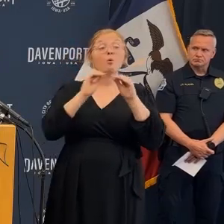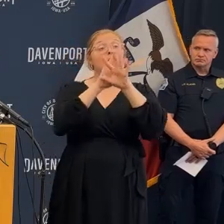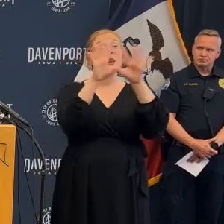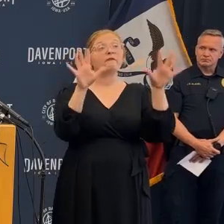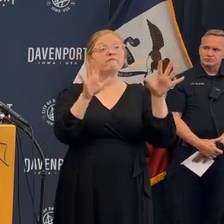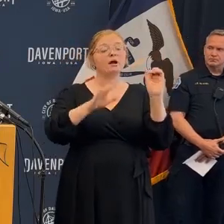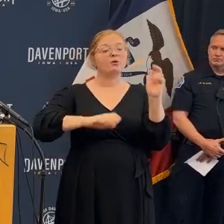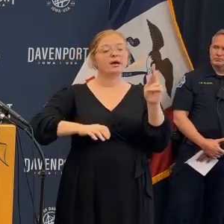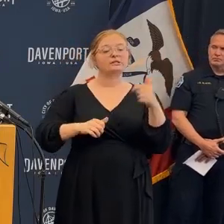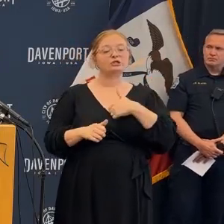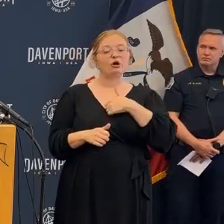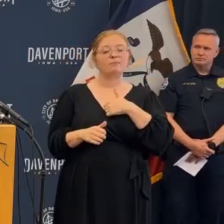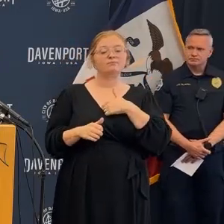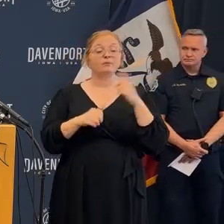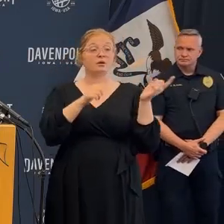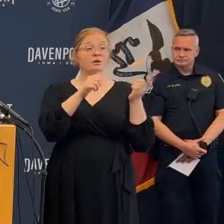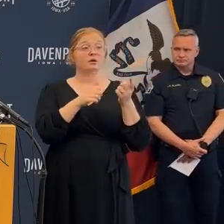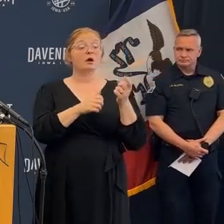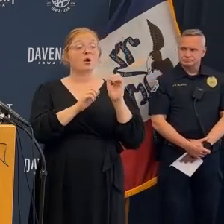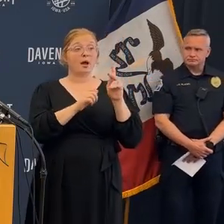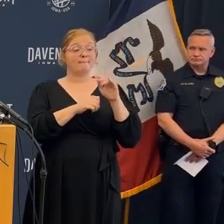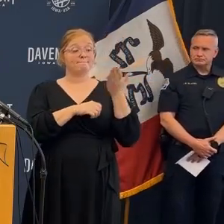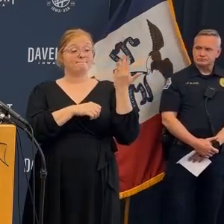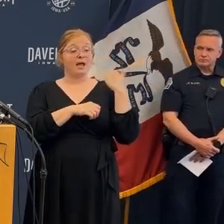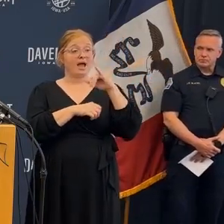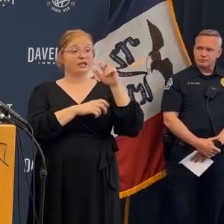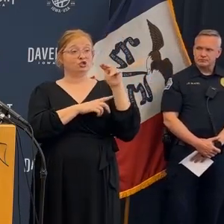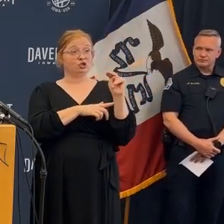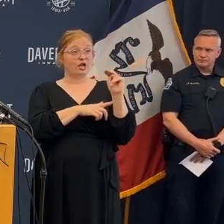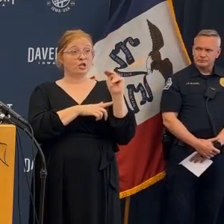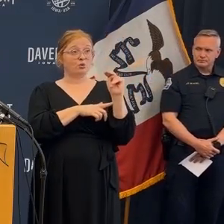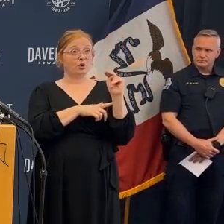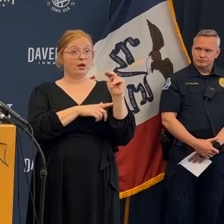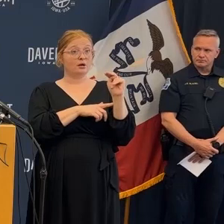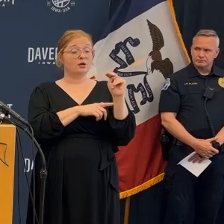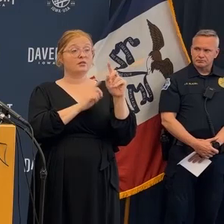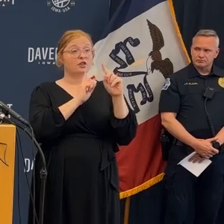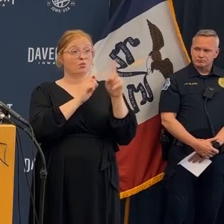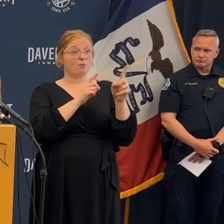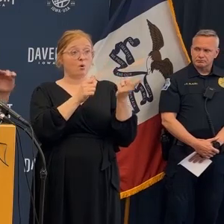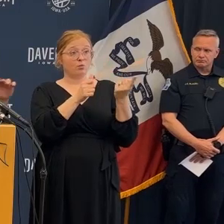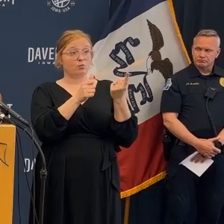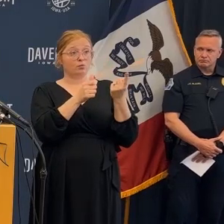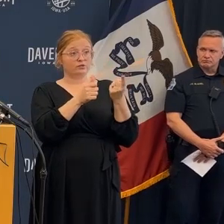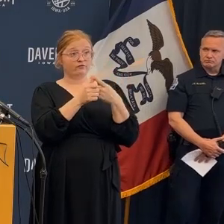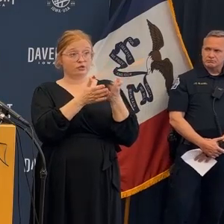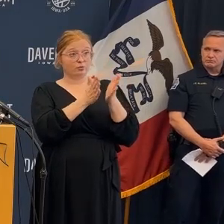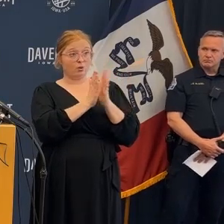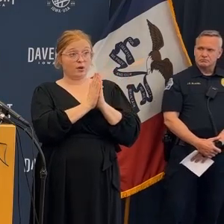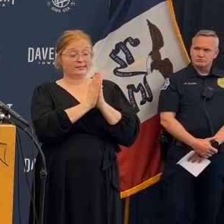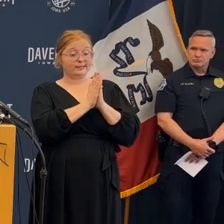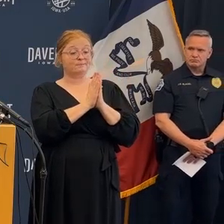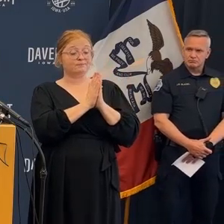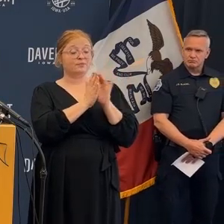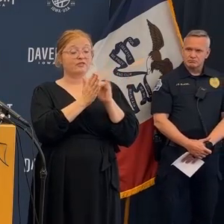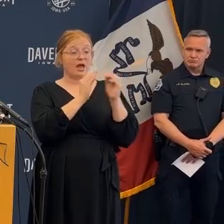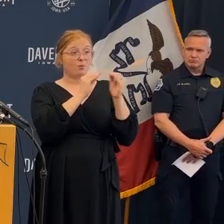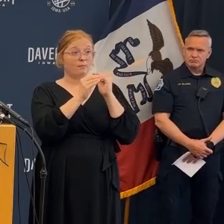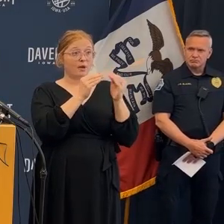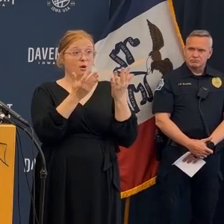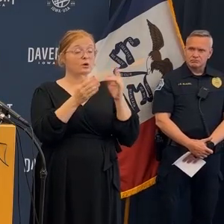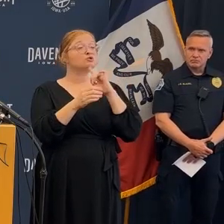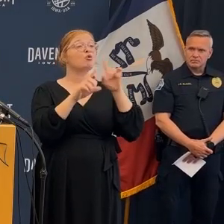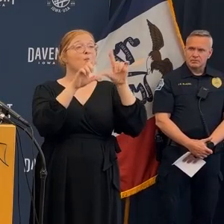firm I heard earlier that the report was submitted and it was deemed structurally sound and then I heard later that the report was